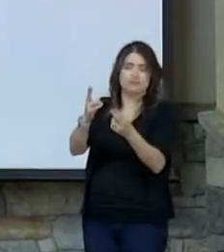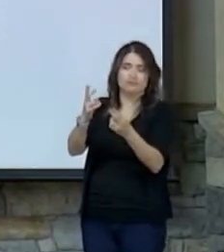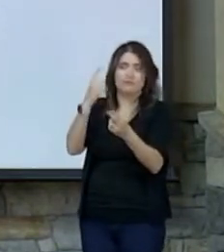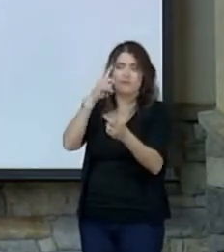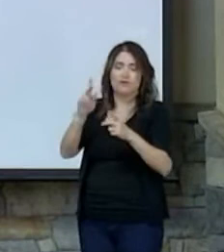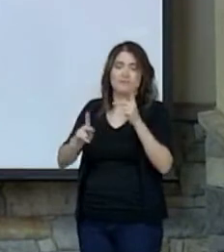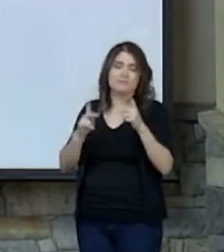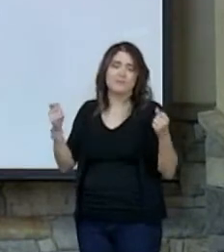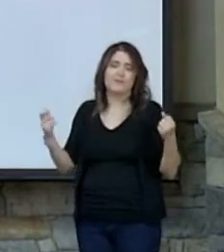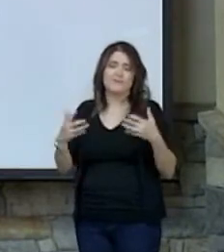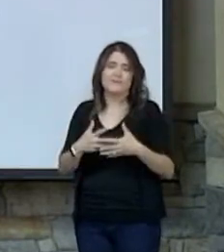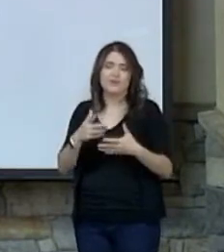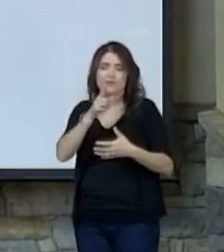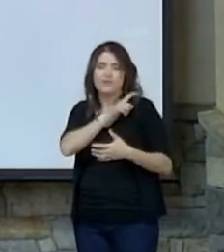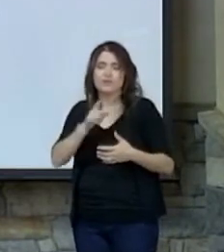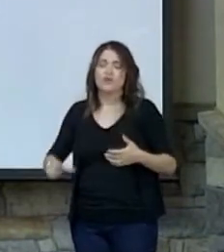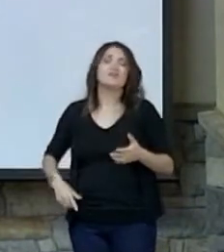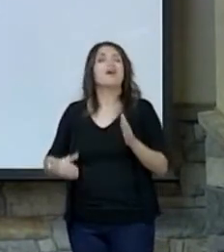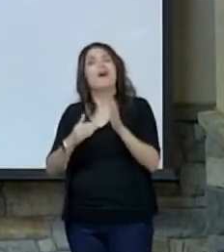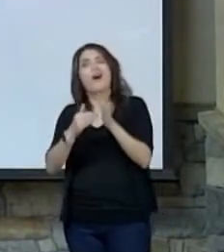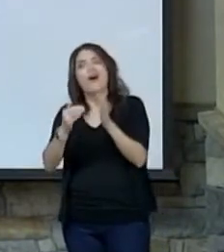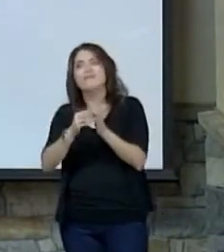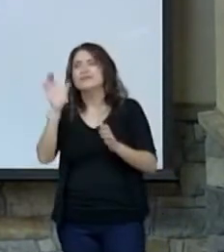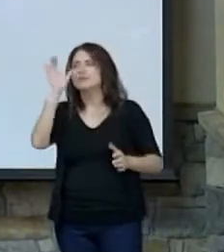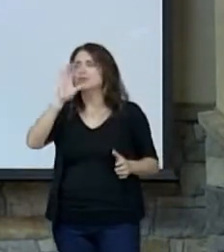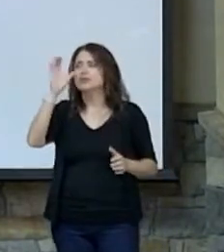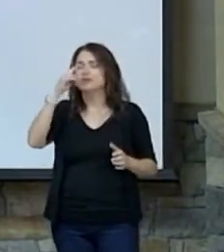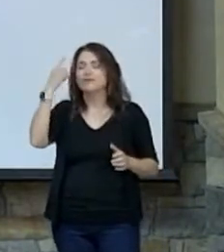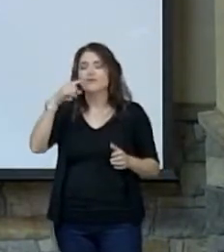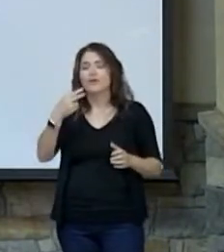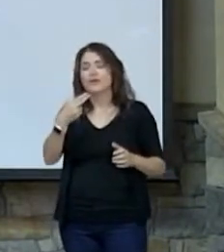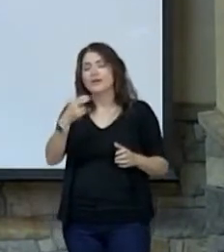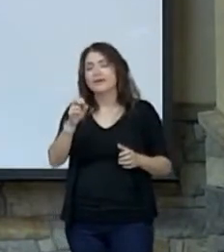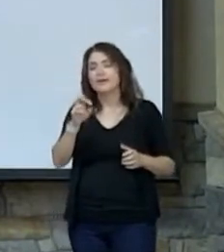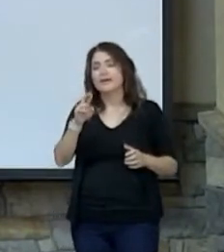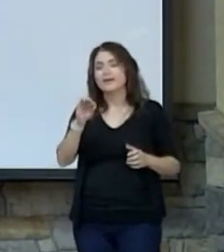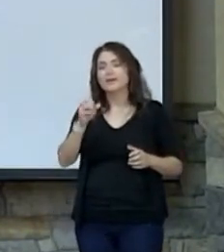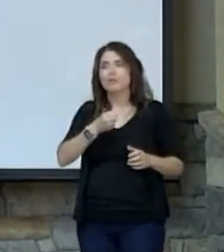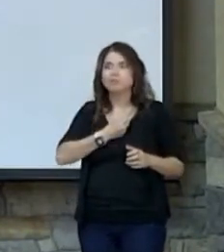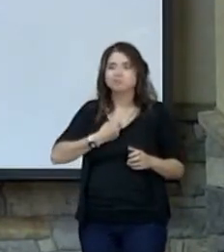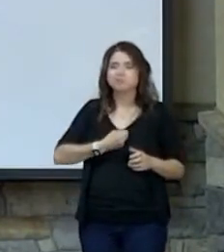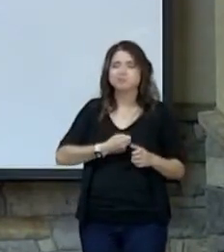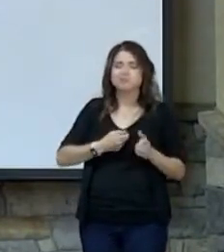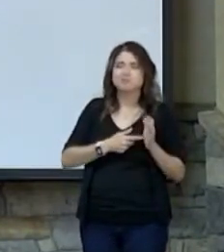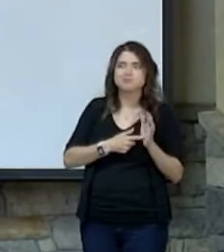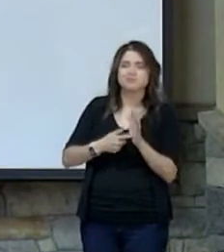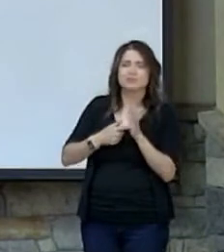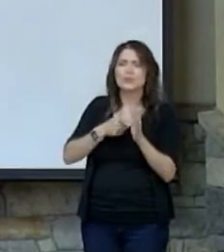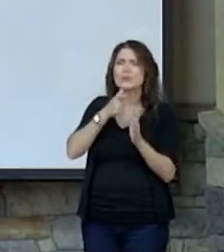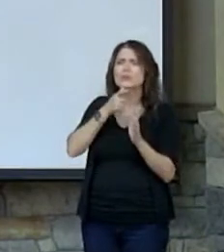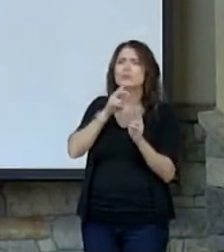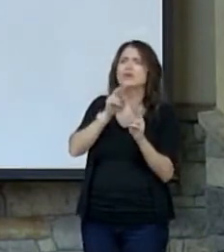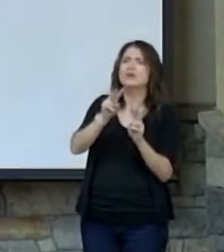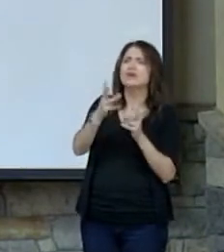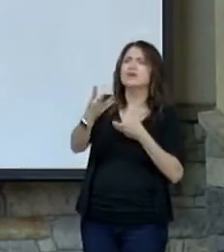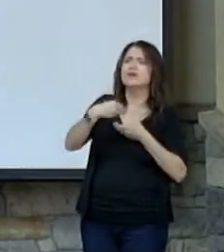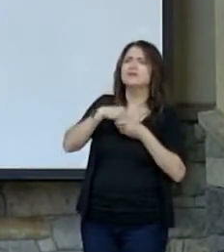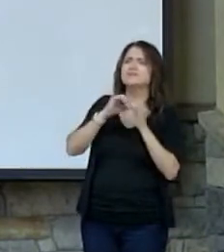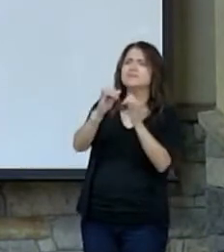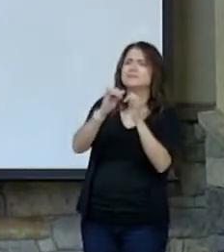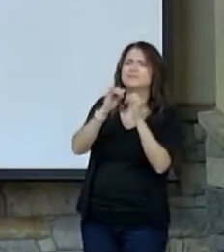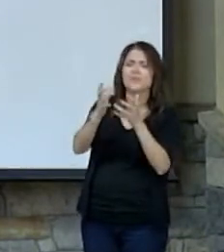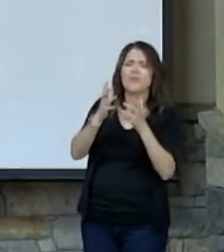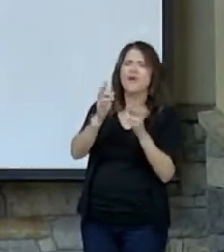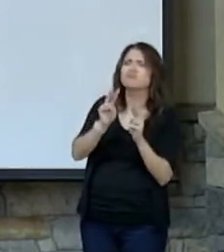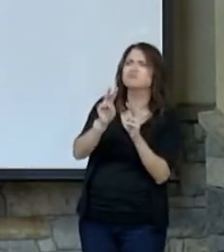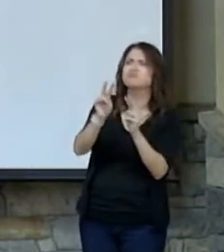You know, a lot of times we look for heroes in our lives, don't we? We want people that we can emulate, that we can look up